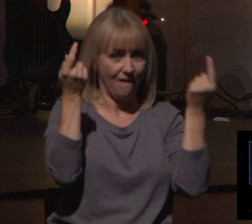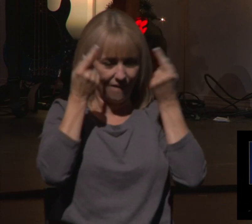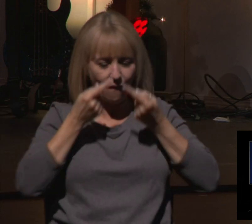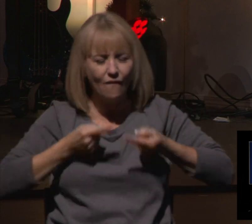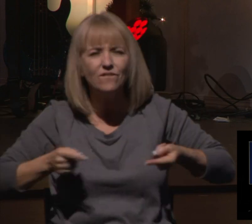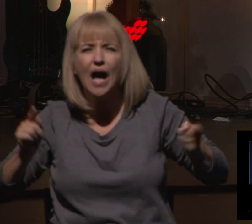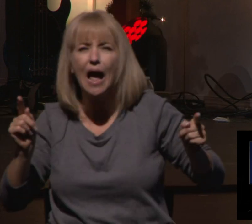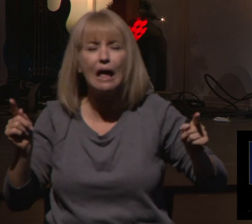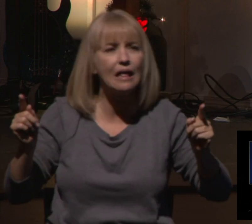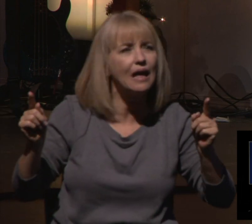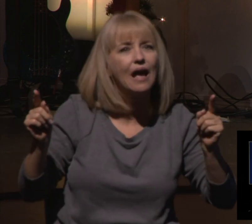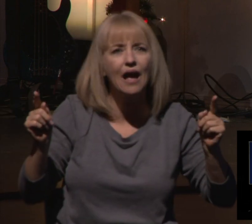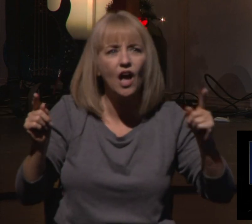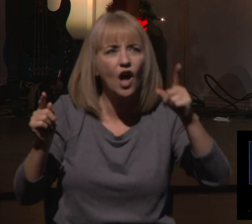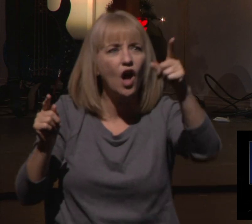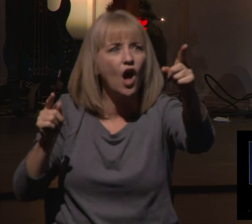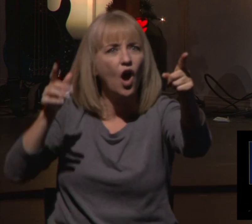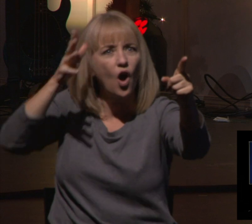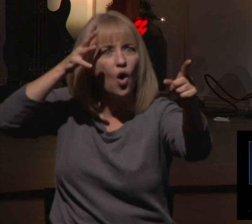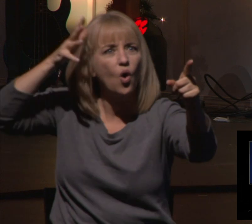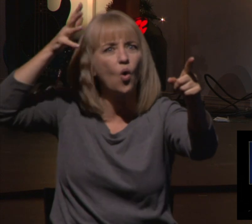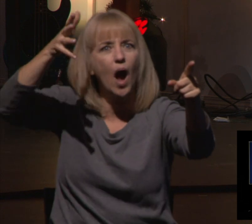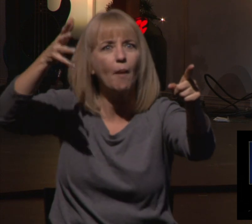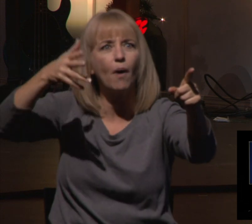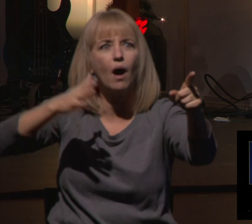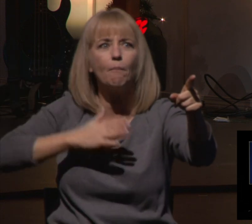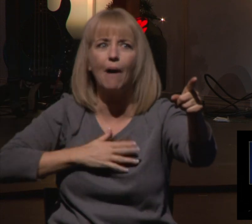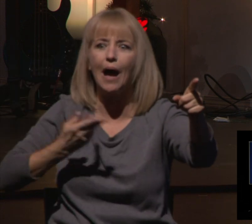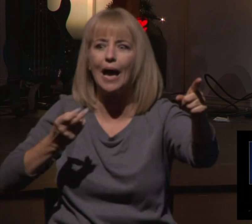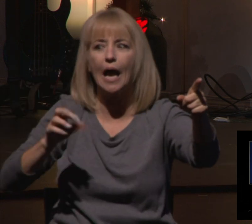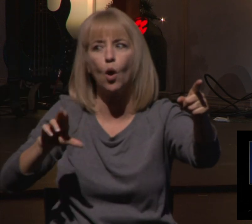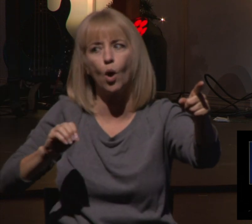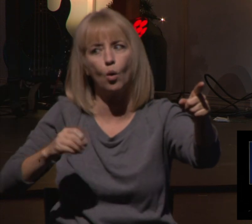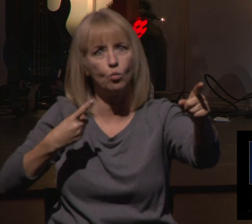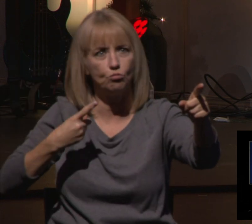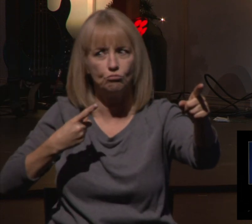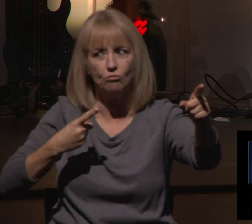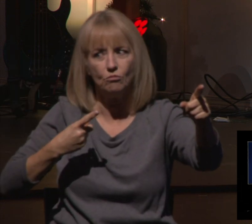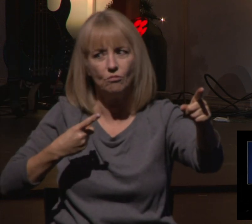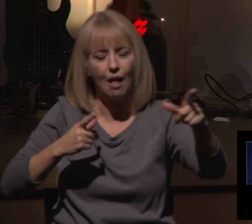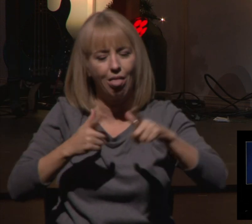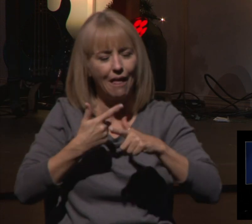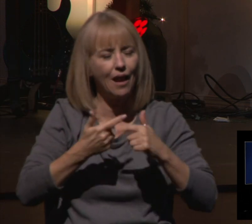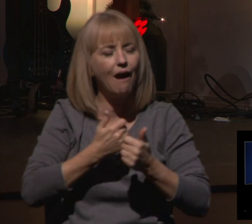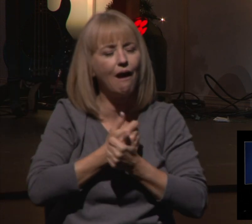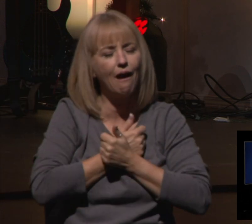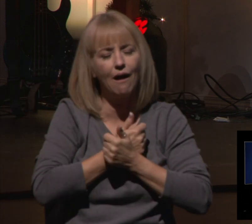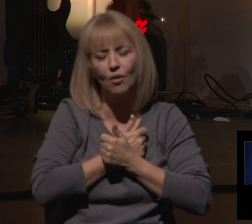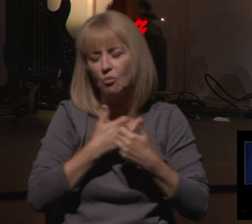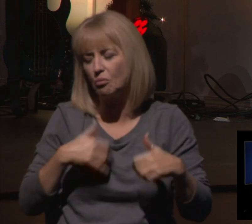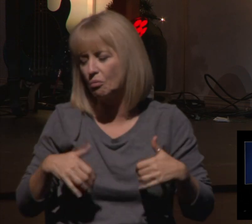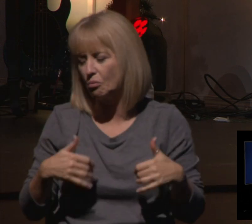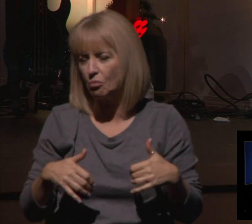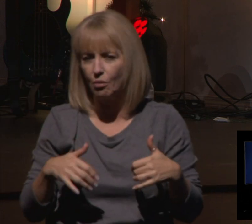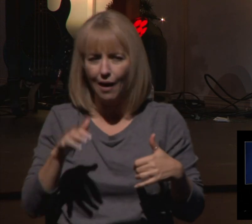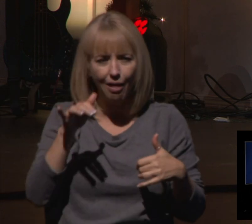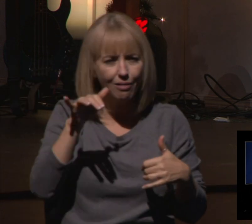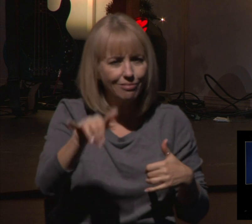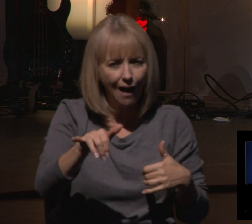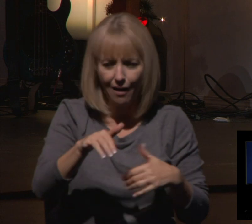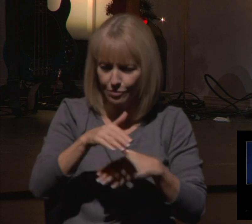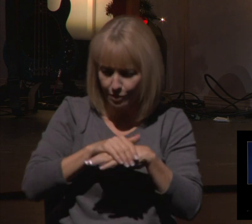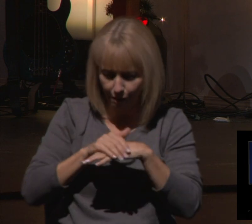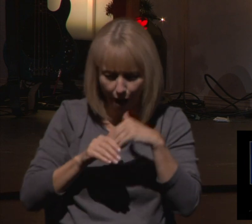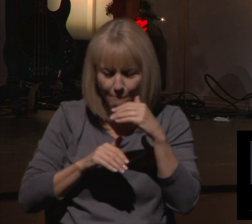hero in life, and give him a humongous hug. There was some comfort in being at a place that wasn't my home, but it was a place that was home.